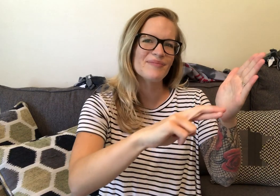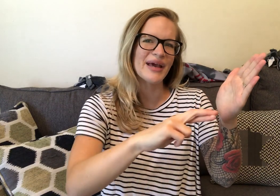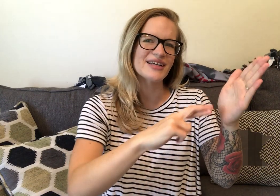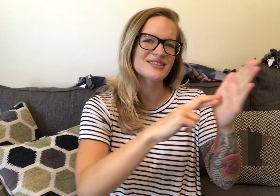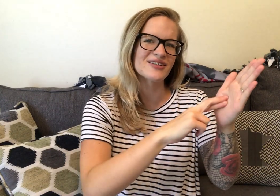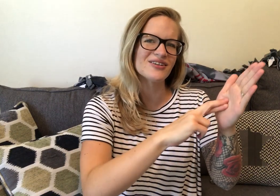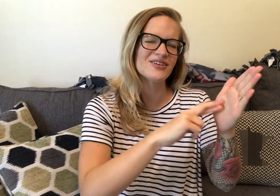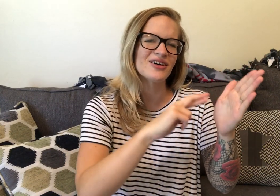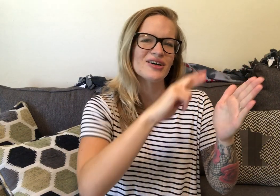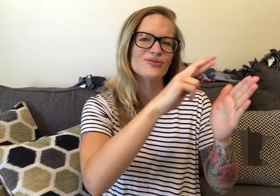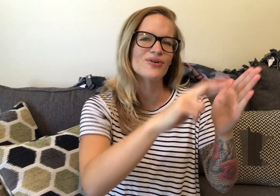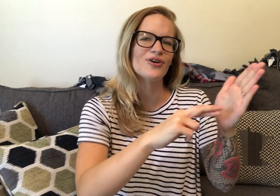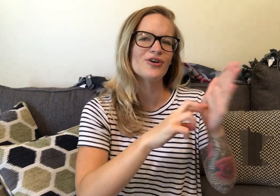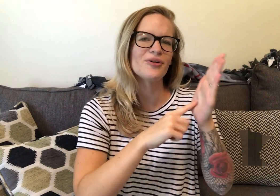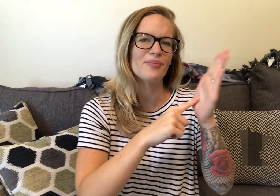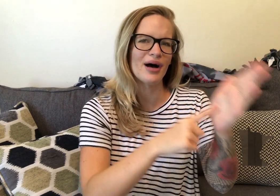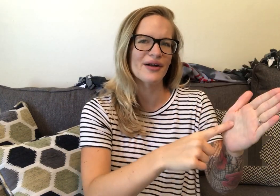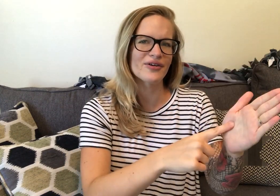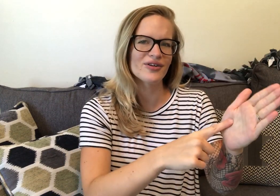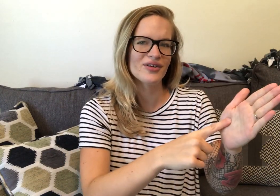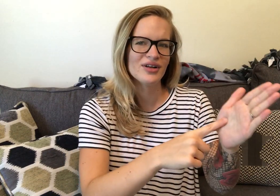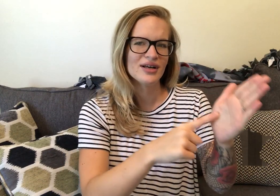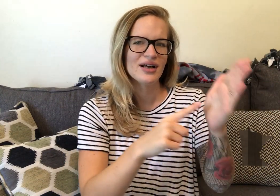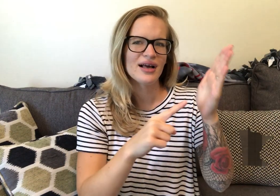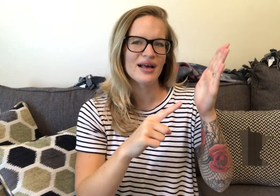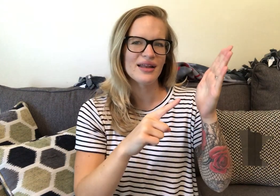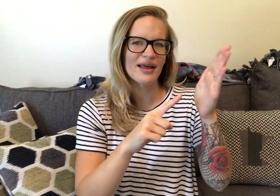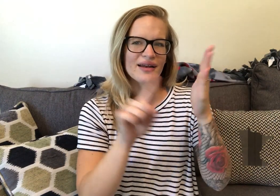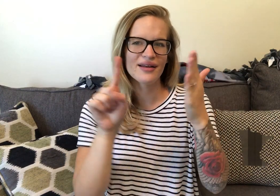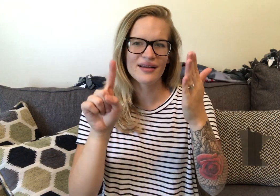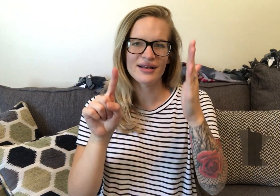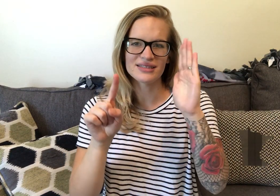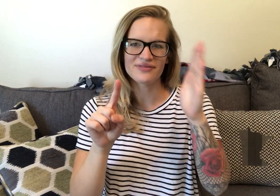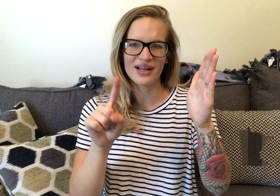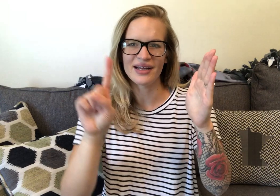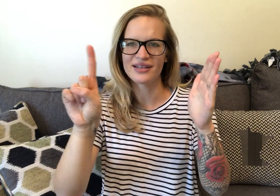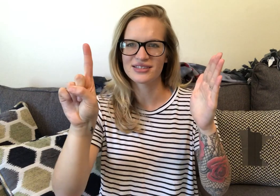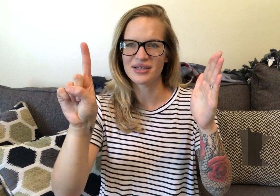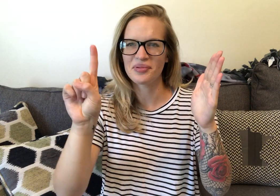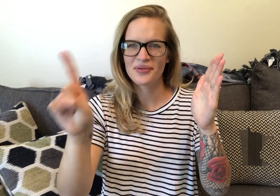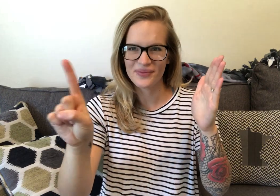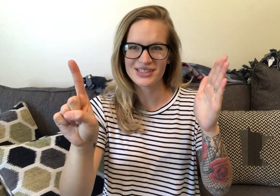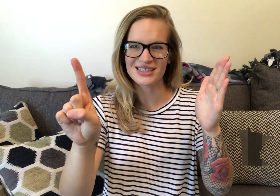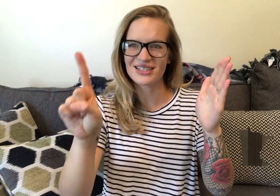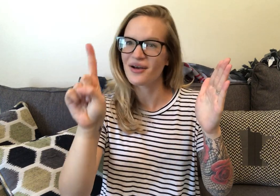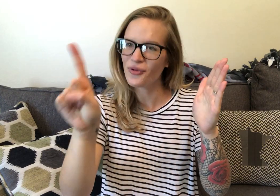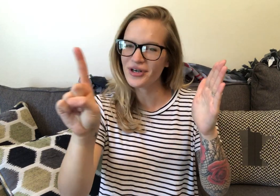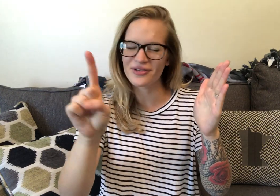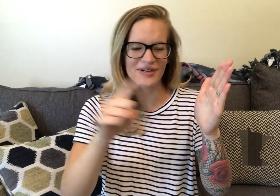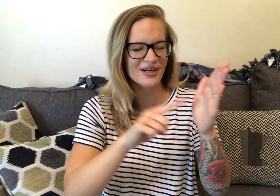Make a circle. A role. Model. And then. It's a flat hand shape. With just. A pointer finger.